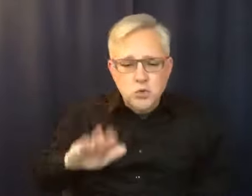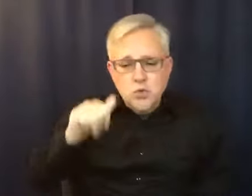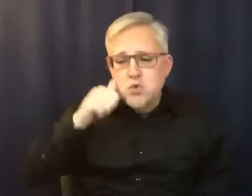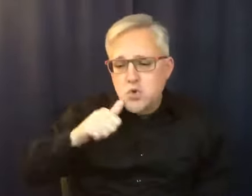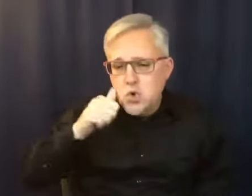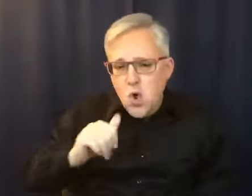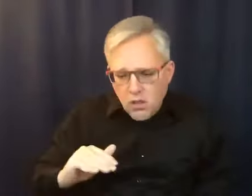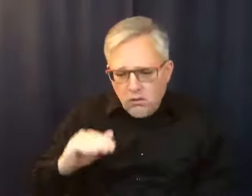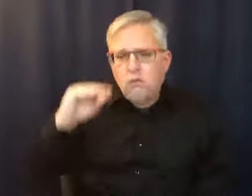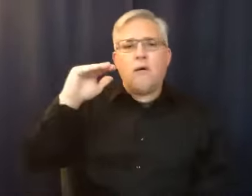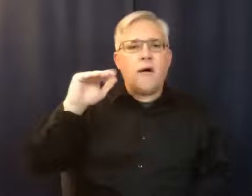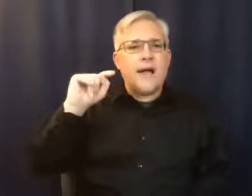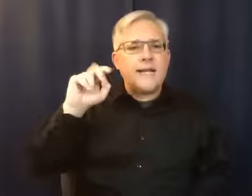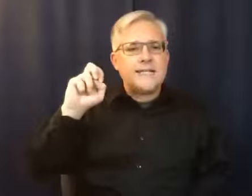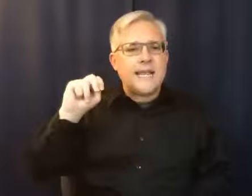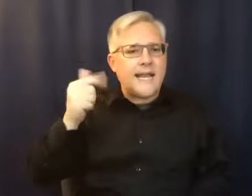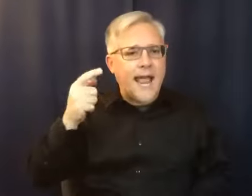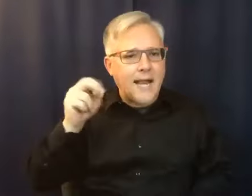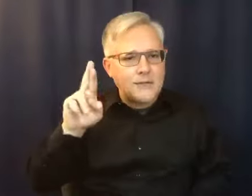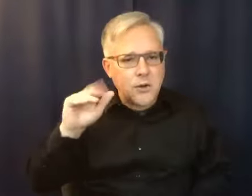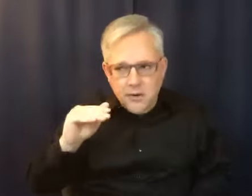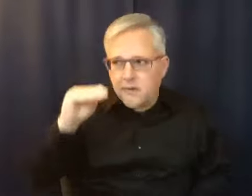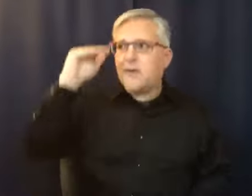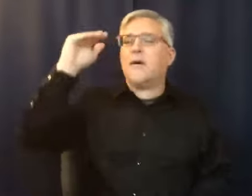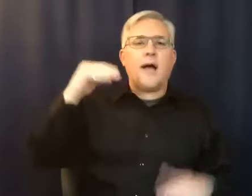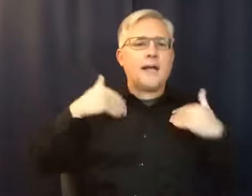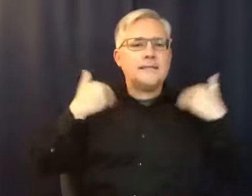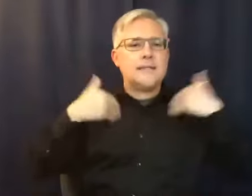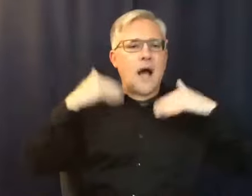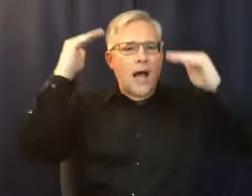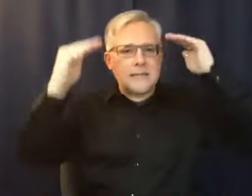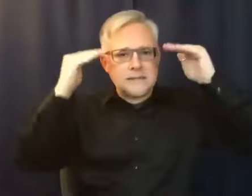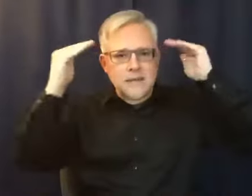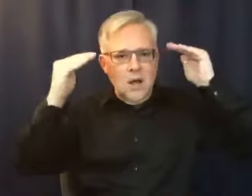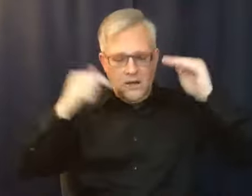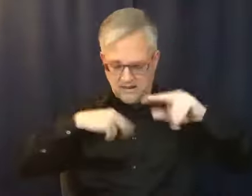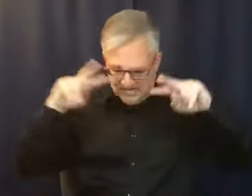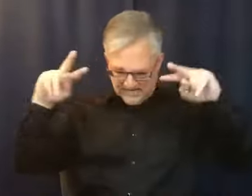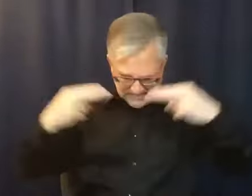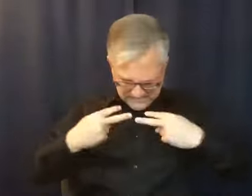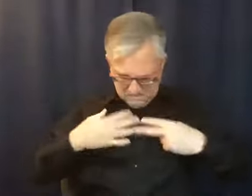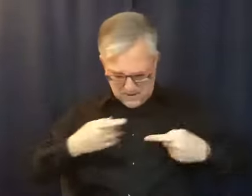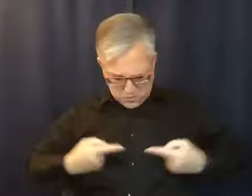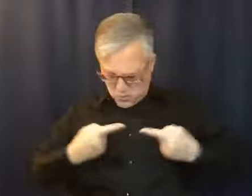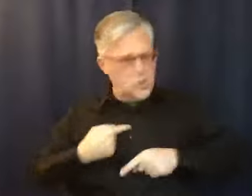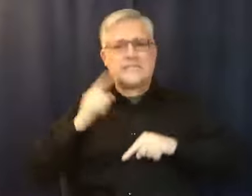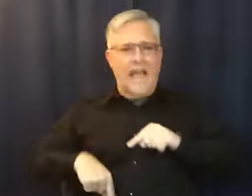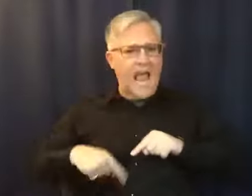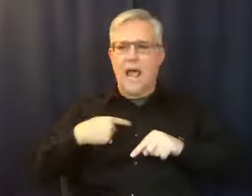rescue so I didn't have to deal with why I was so wounded. I got to the point that I was willing to do a